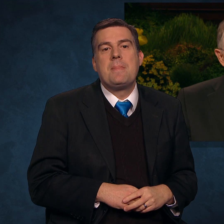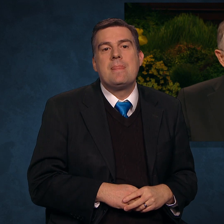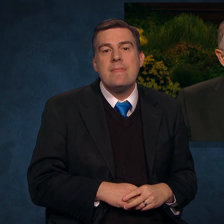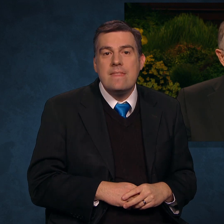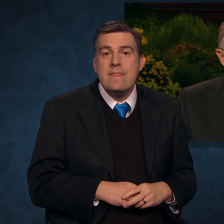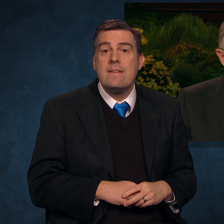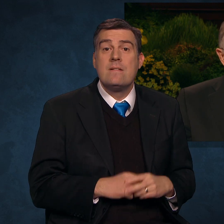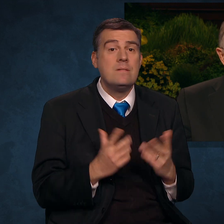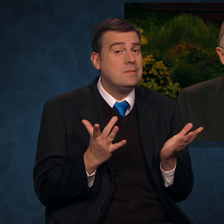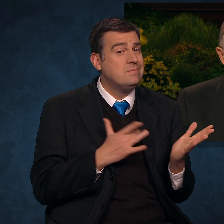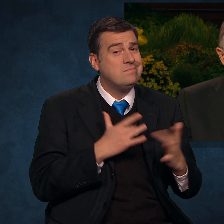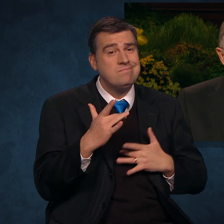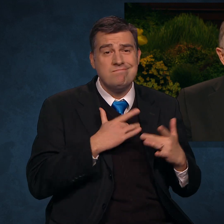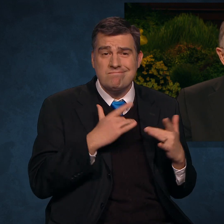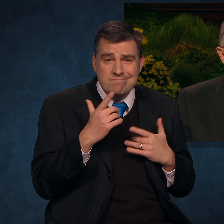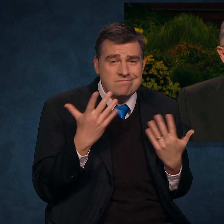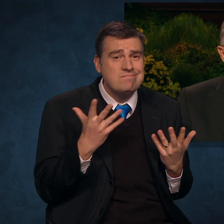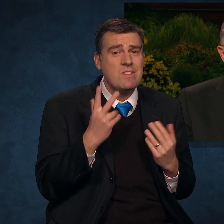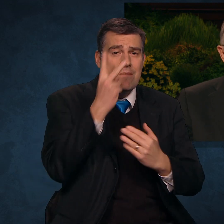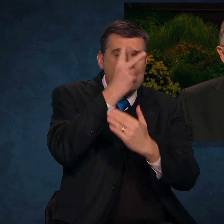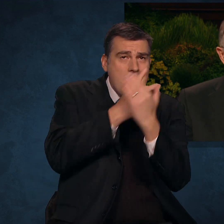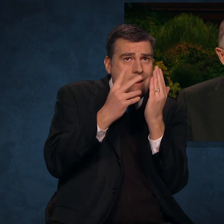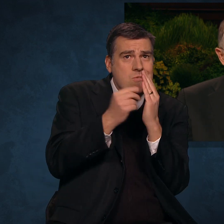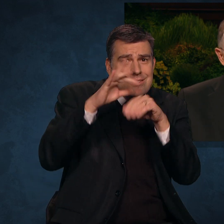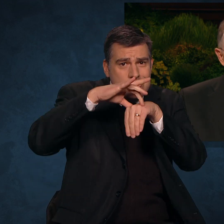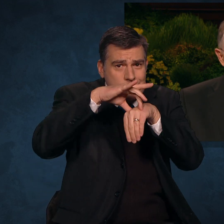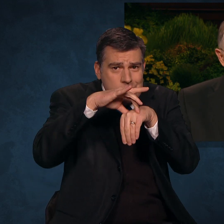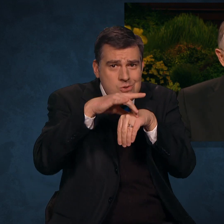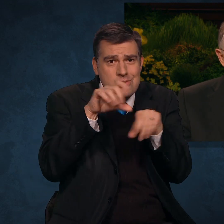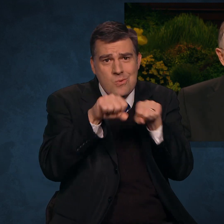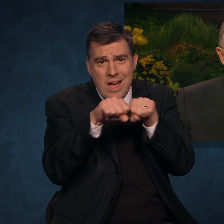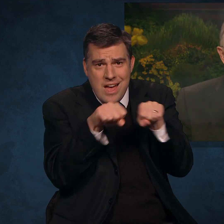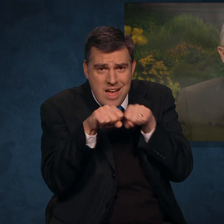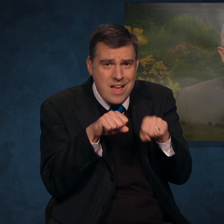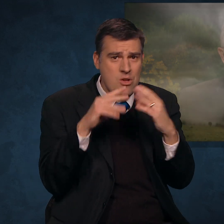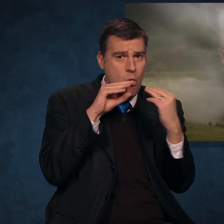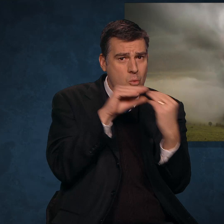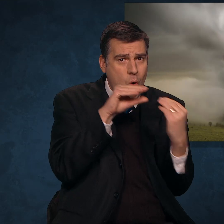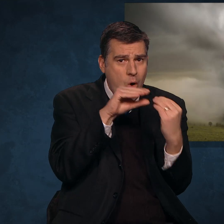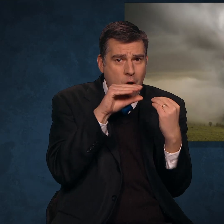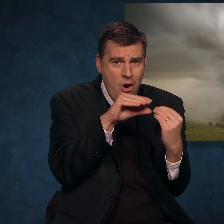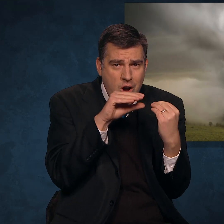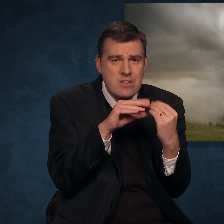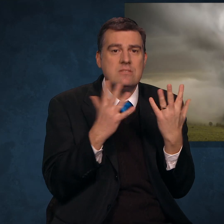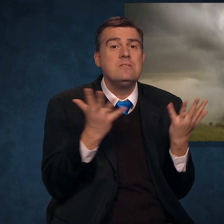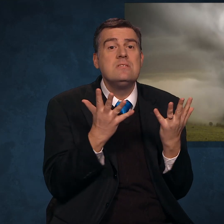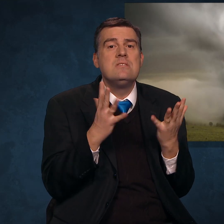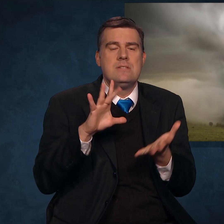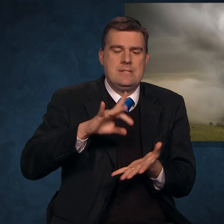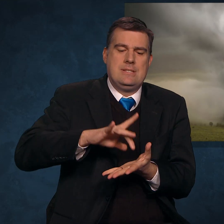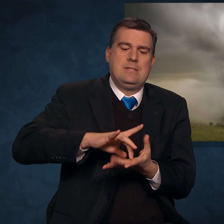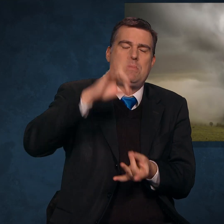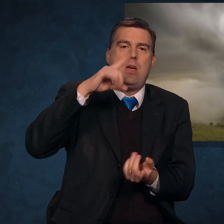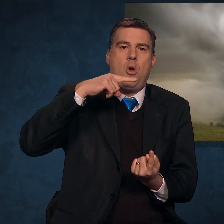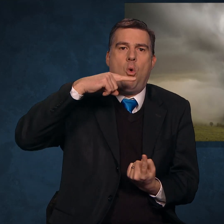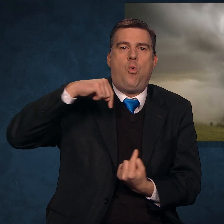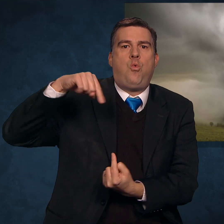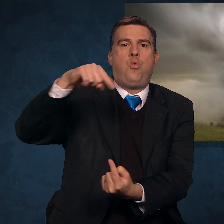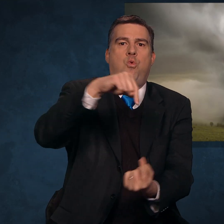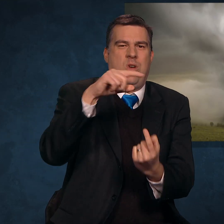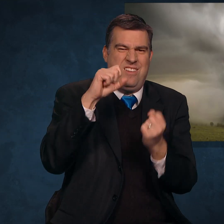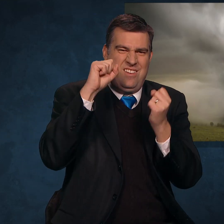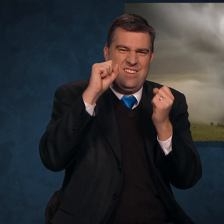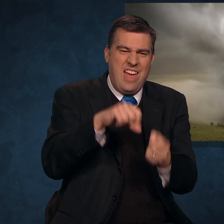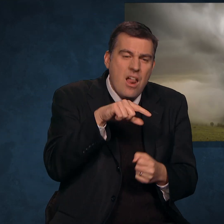More concerning than the prophesied earthquakes and wars are the spiritual whirlwinds that can